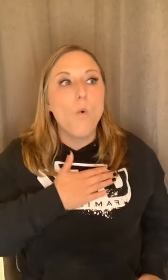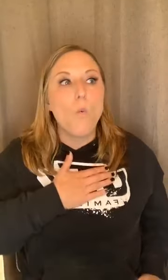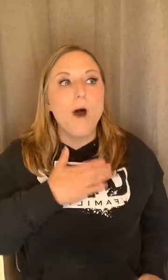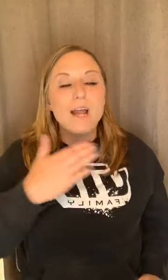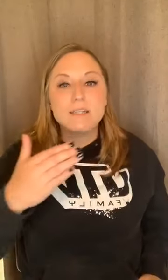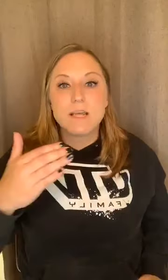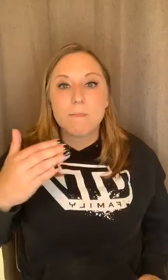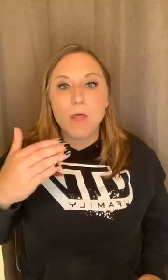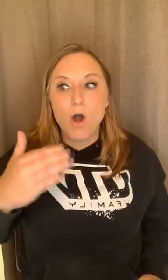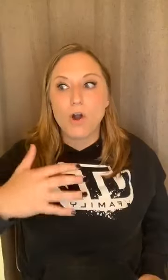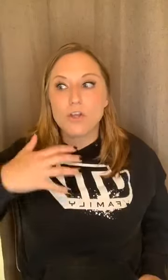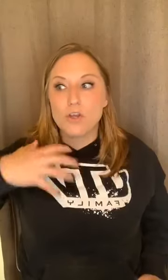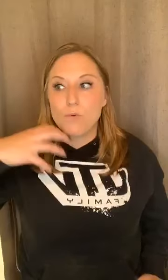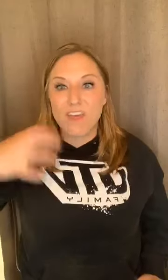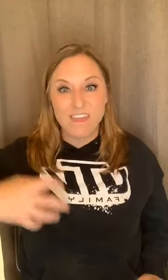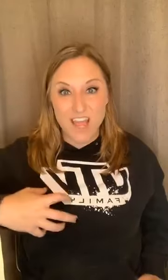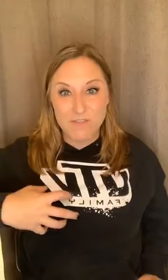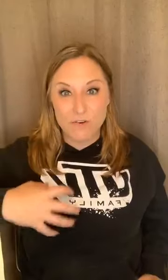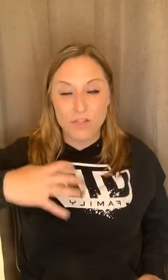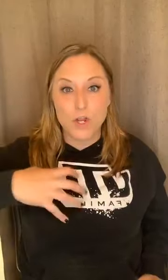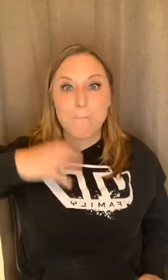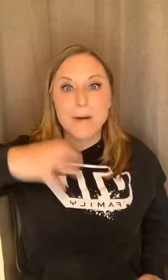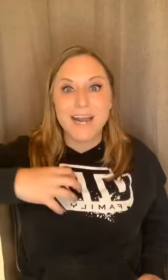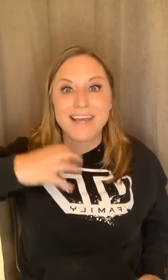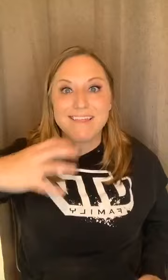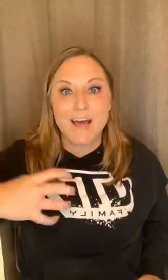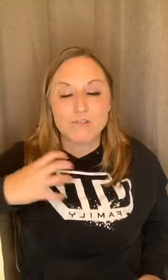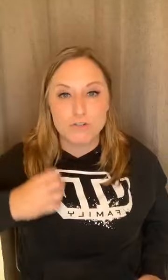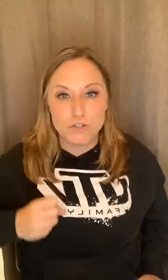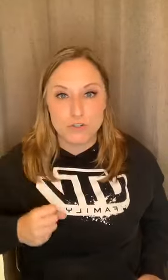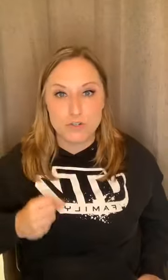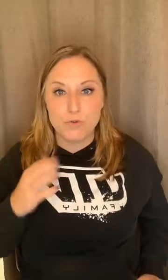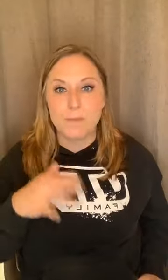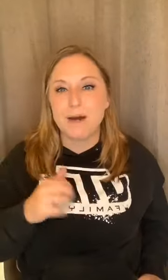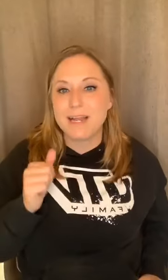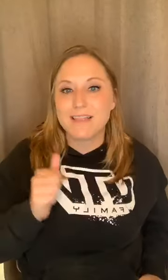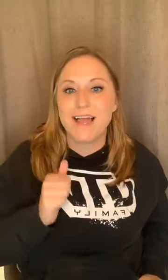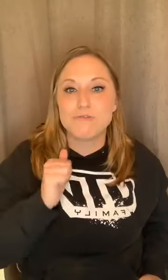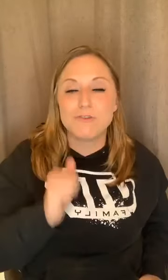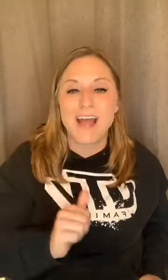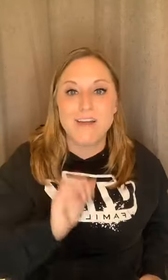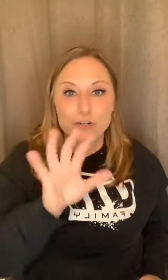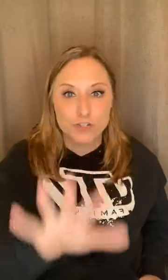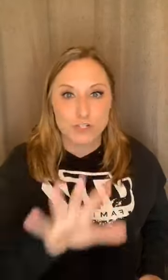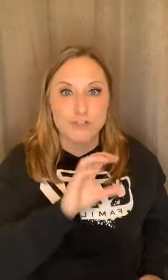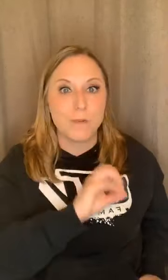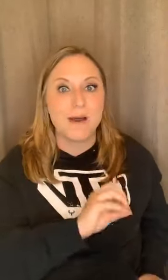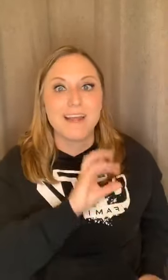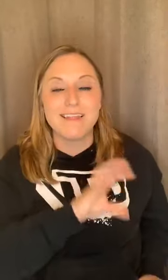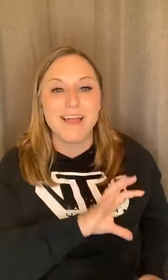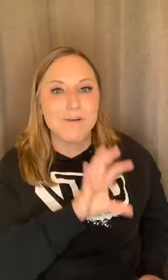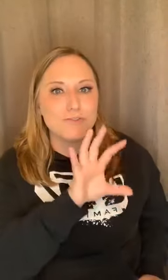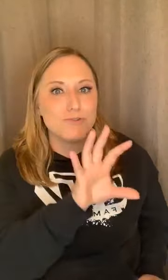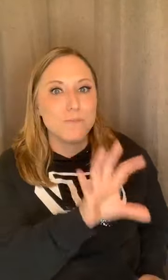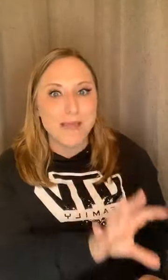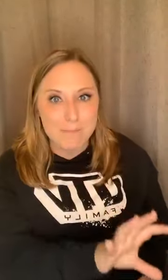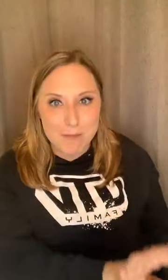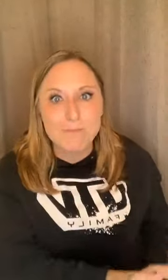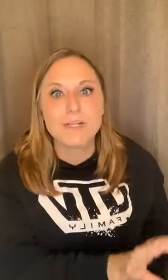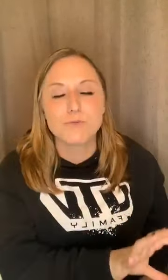What are you thankful that your body allows you to do? Your body allowed you to have your children. Your body allows you to make memories with